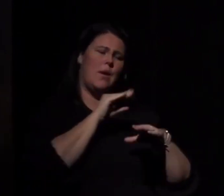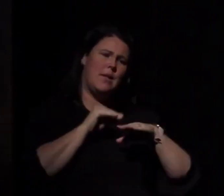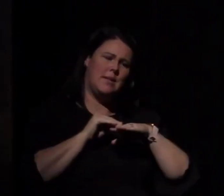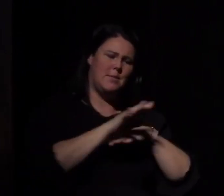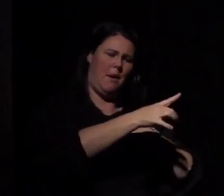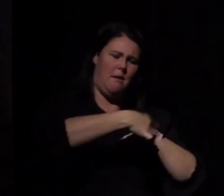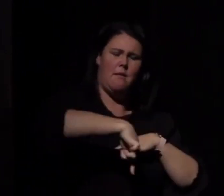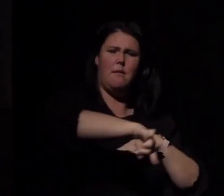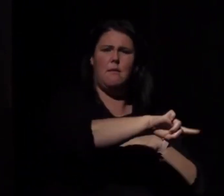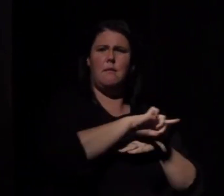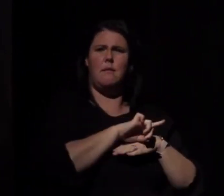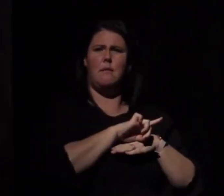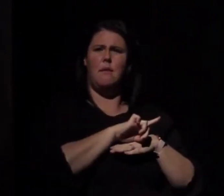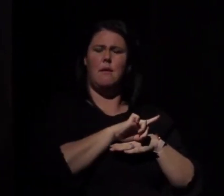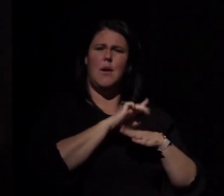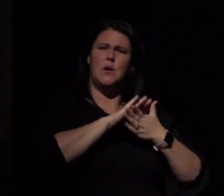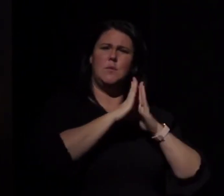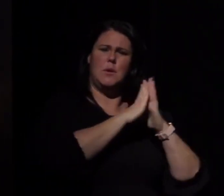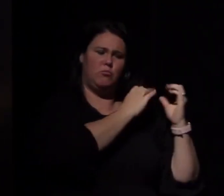to shine just as brightly as you do.